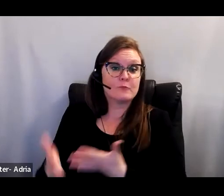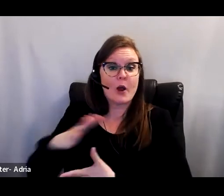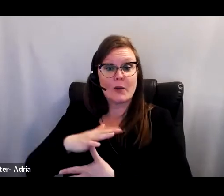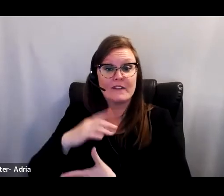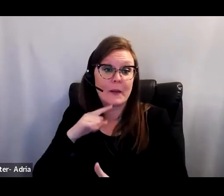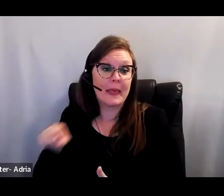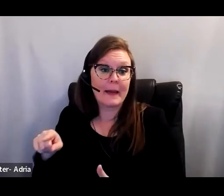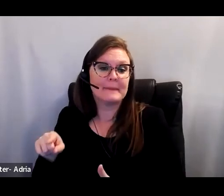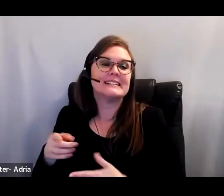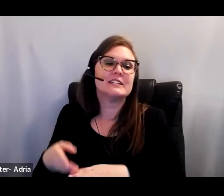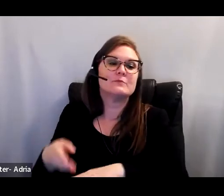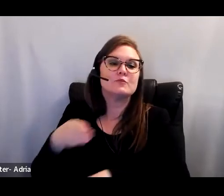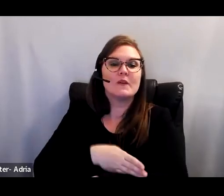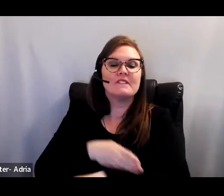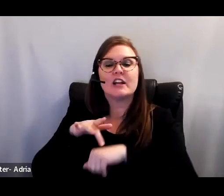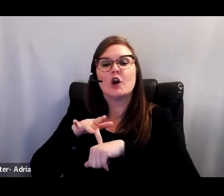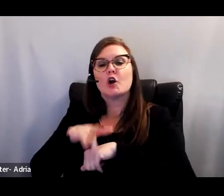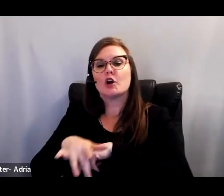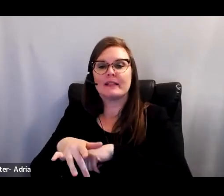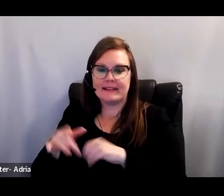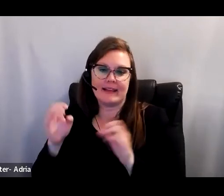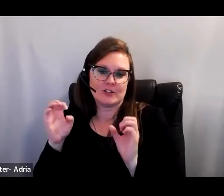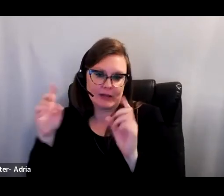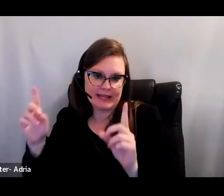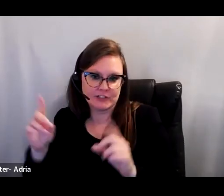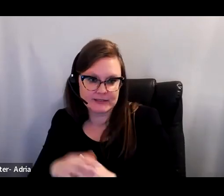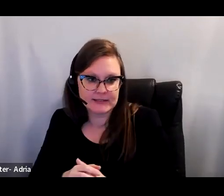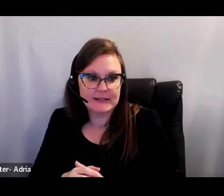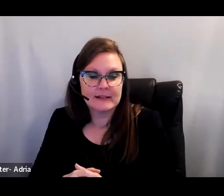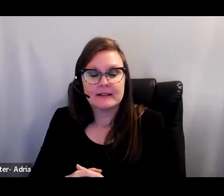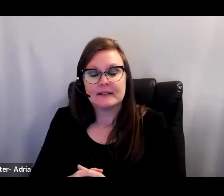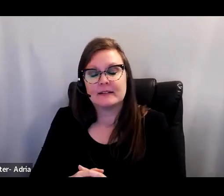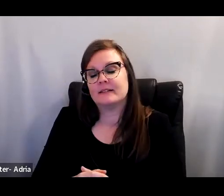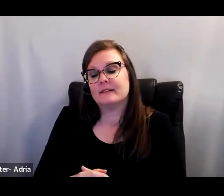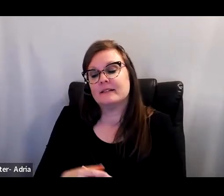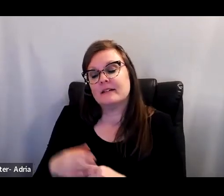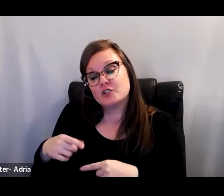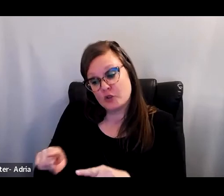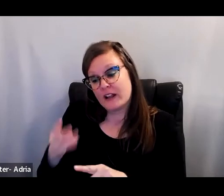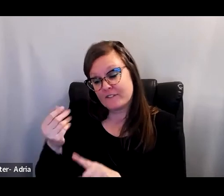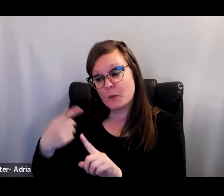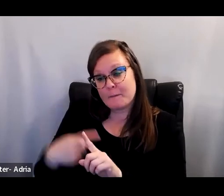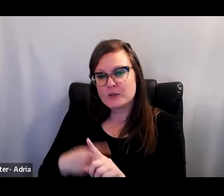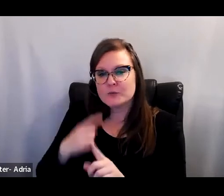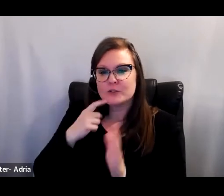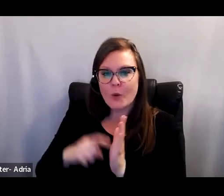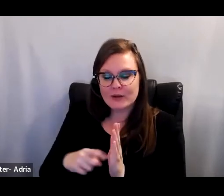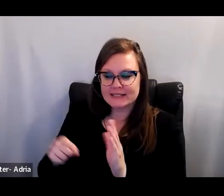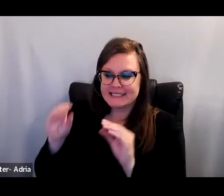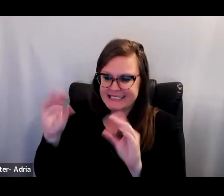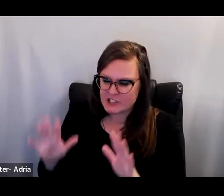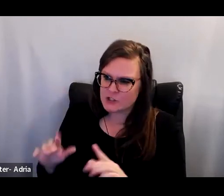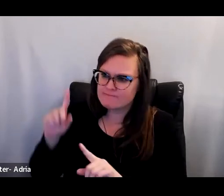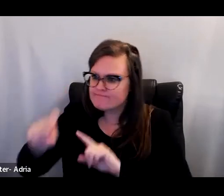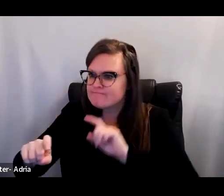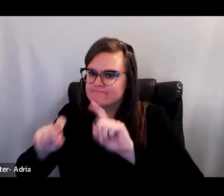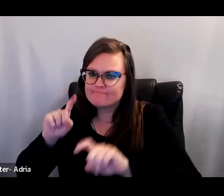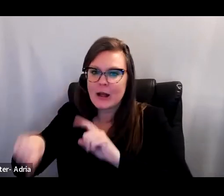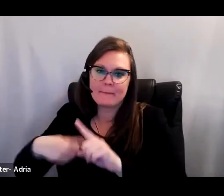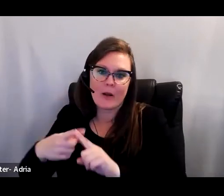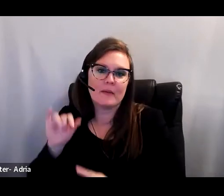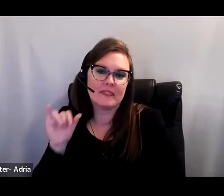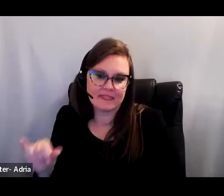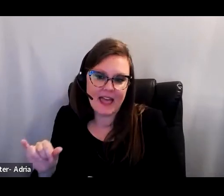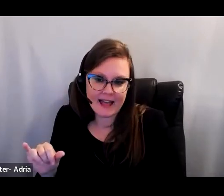improving early education. Over a period of months, we learned about teachers pressing questions in this domain. Teachers had questions